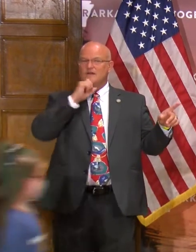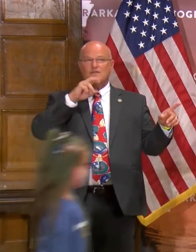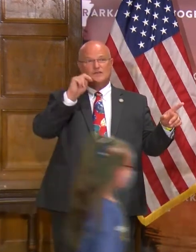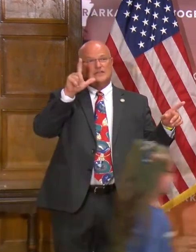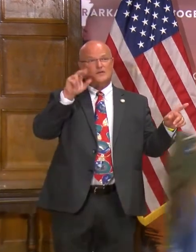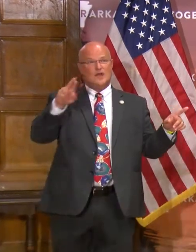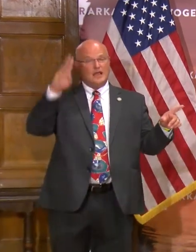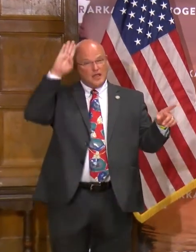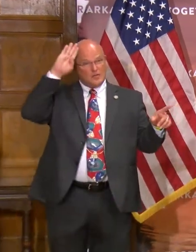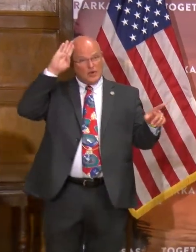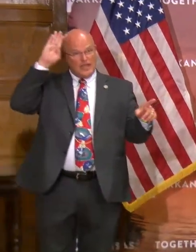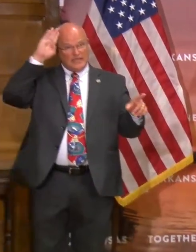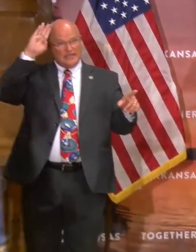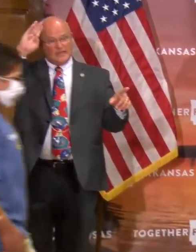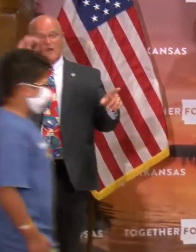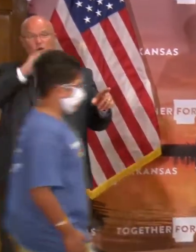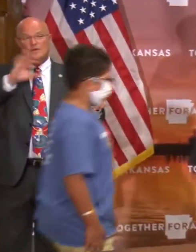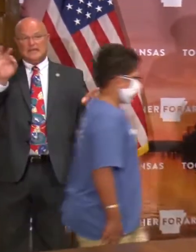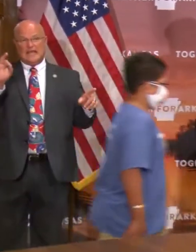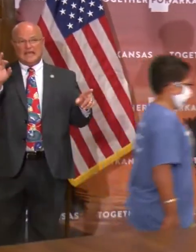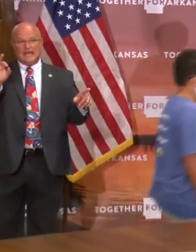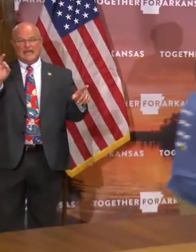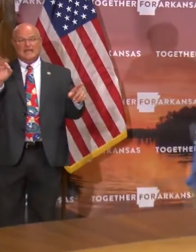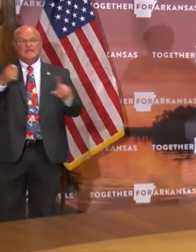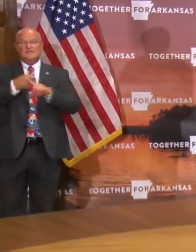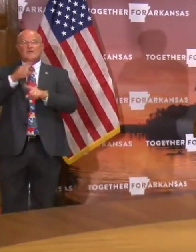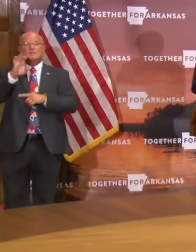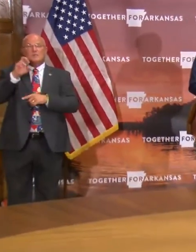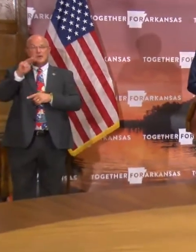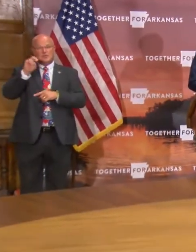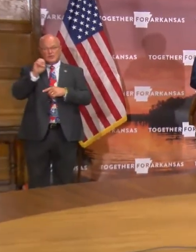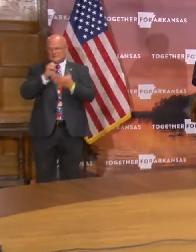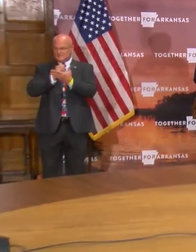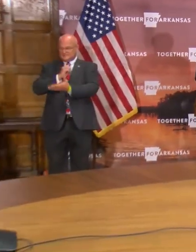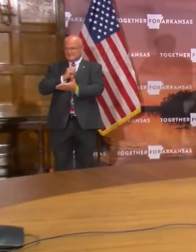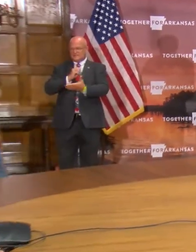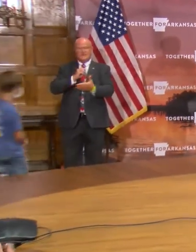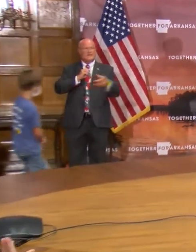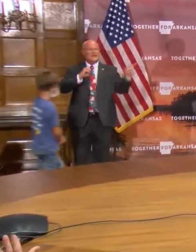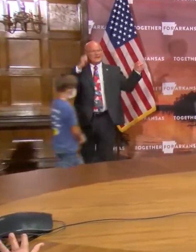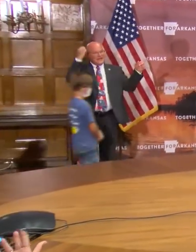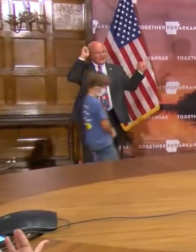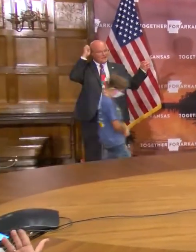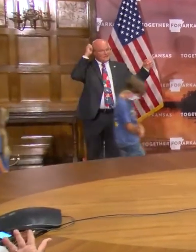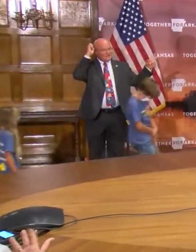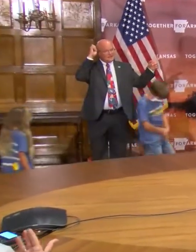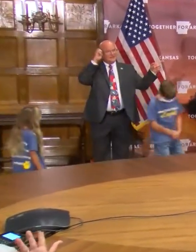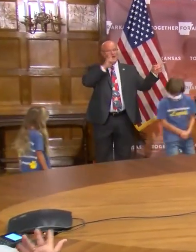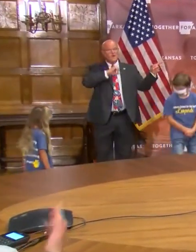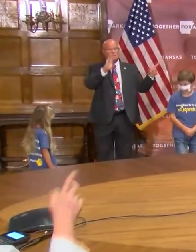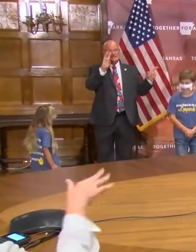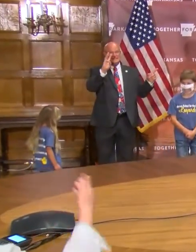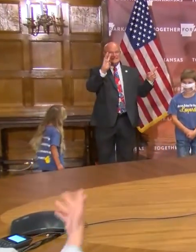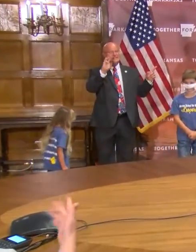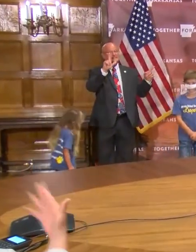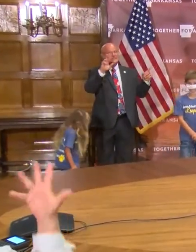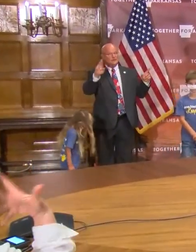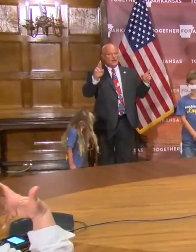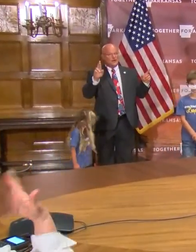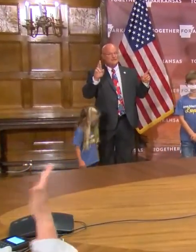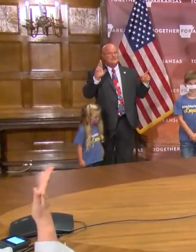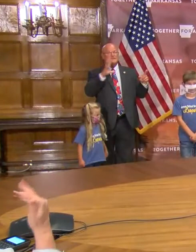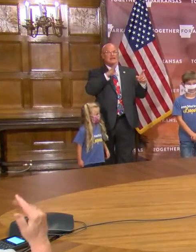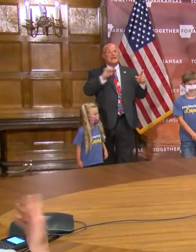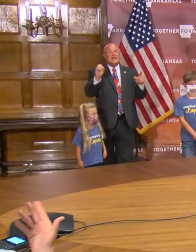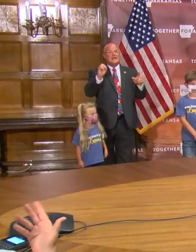have Brayden Cantrell age nine of Melbourne. Evelyn Solis age six of Little Rock